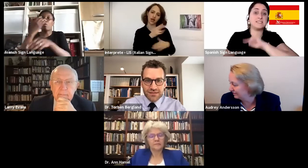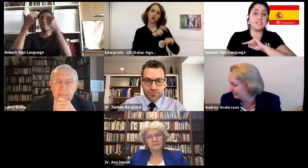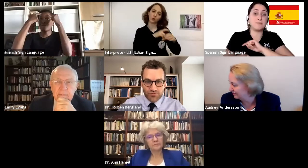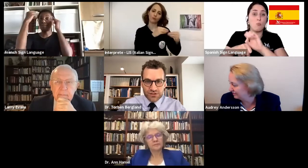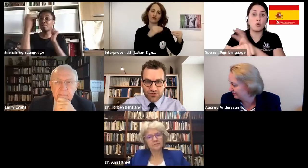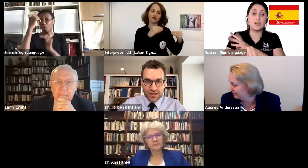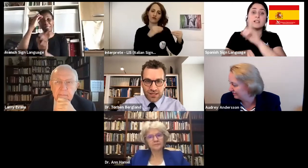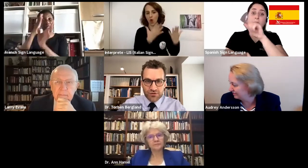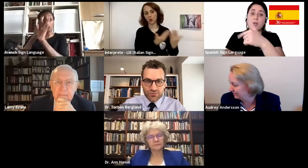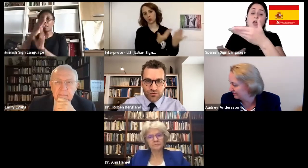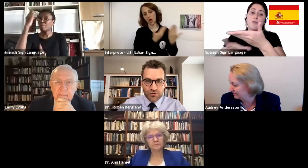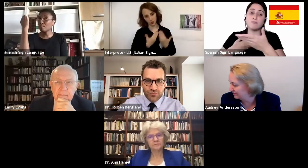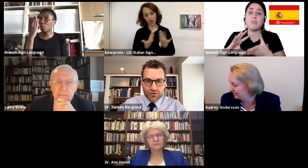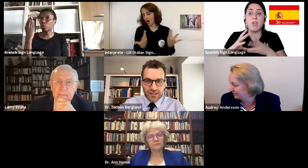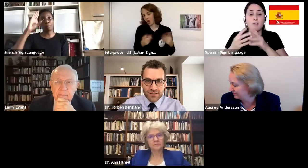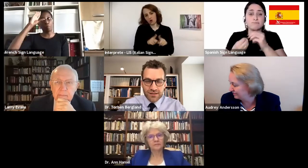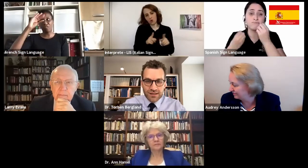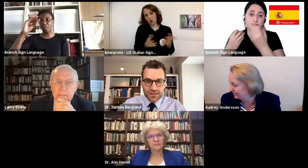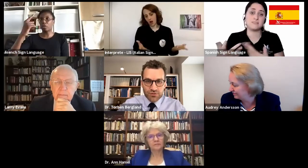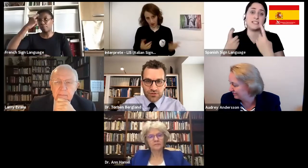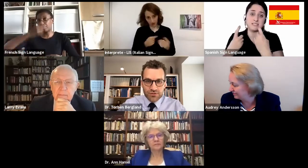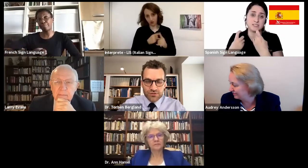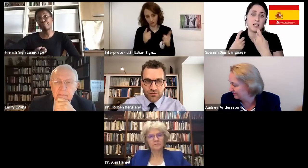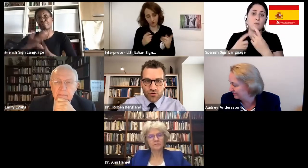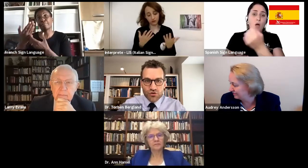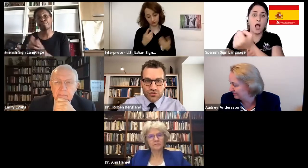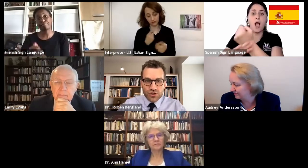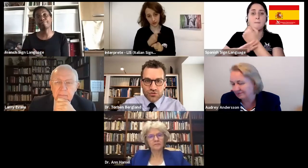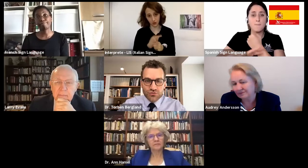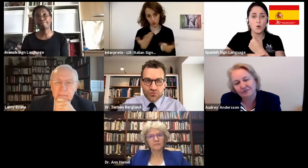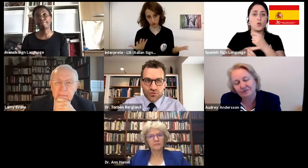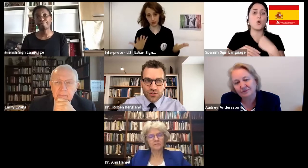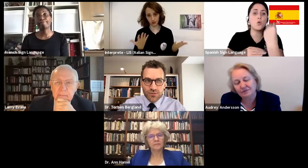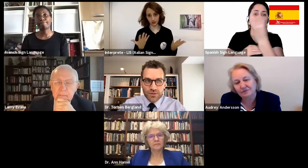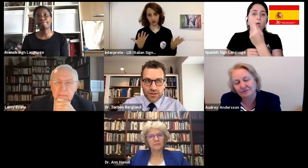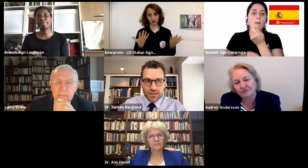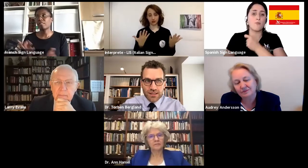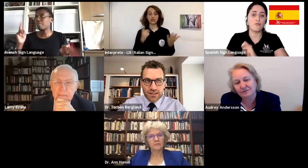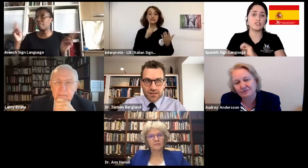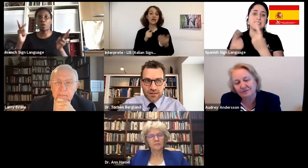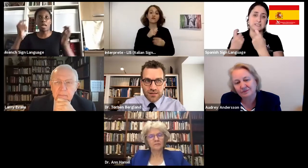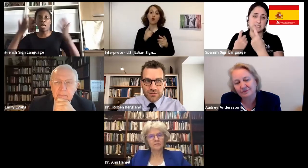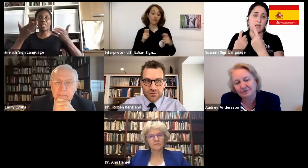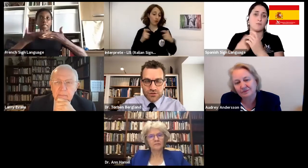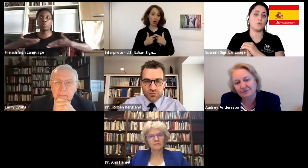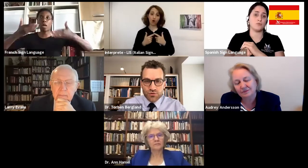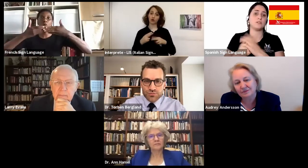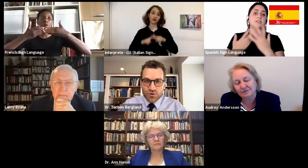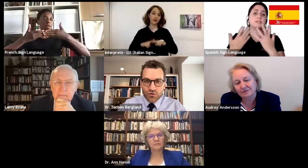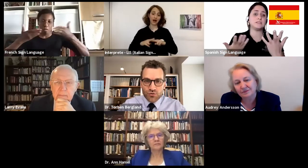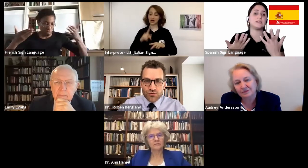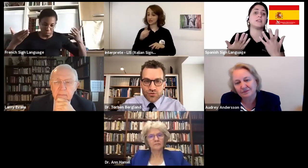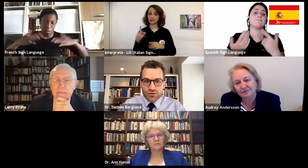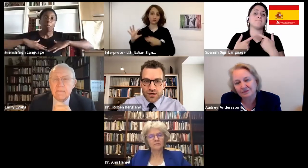need professional care and support for that. And I would sort of urge not to just